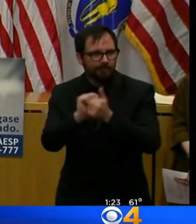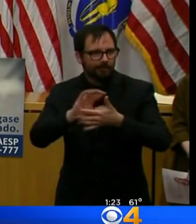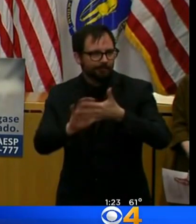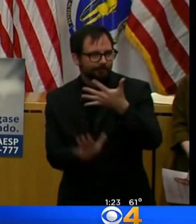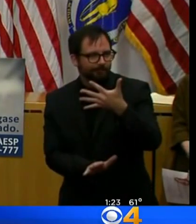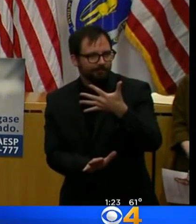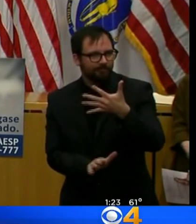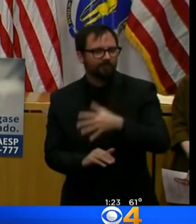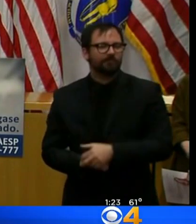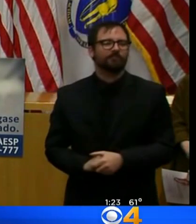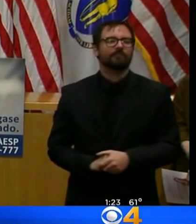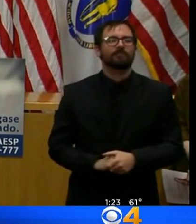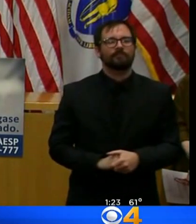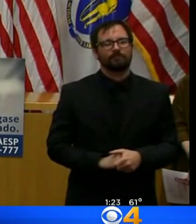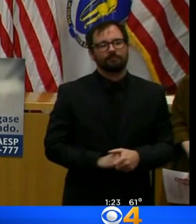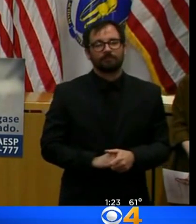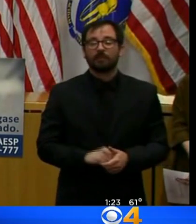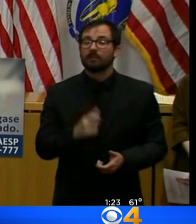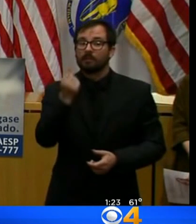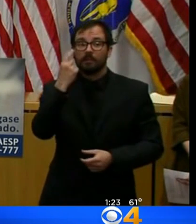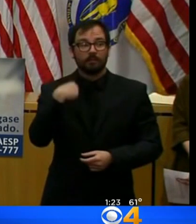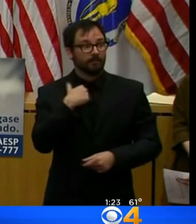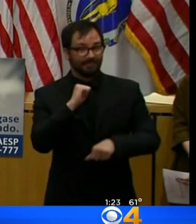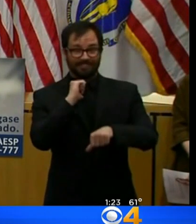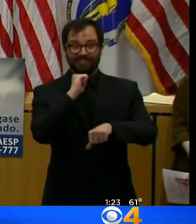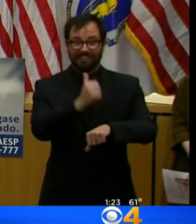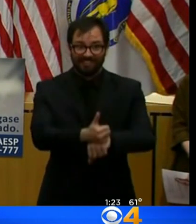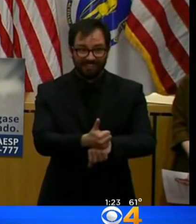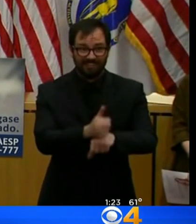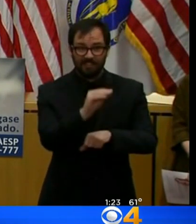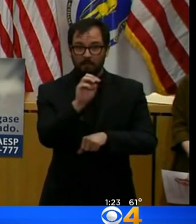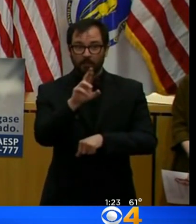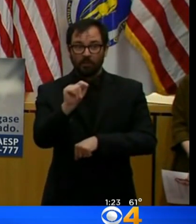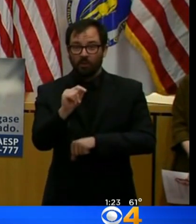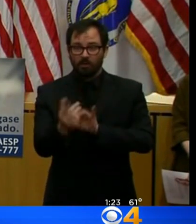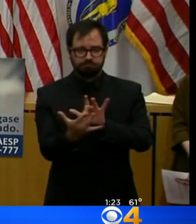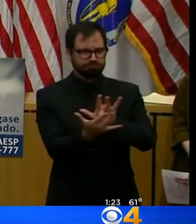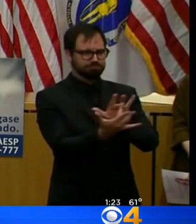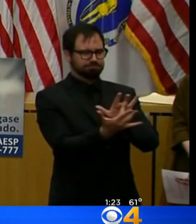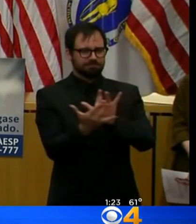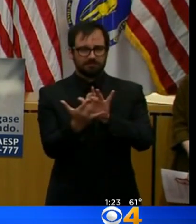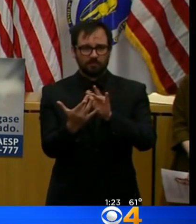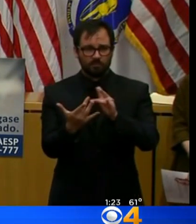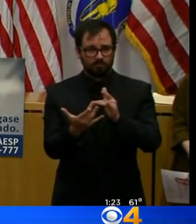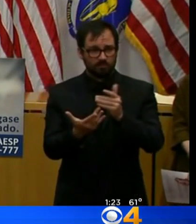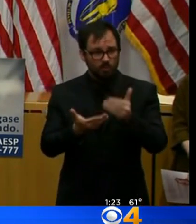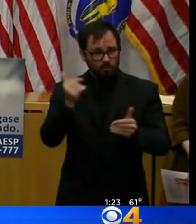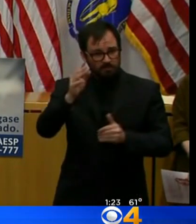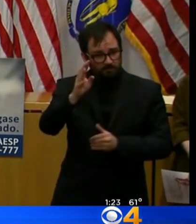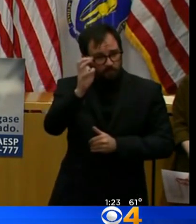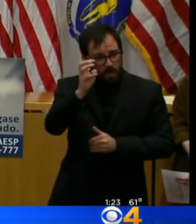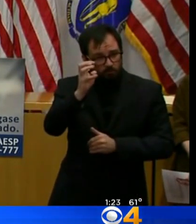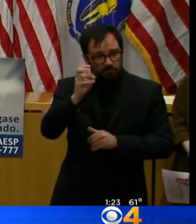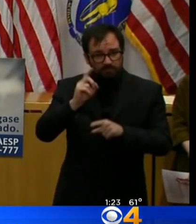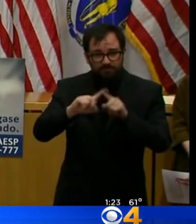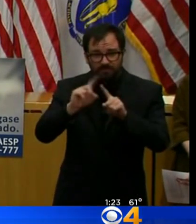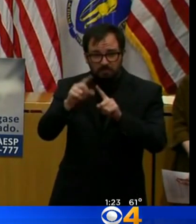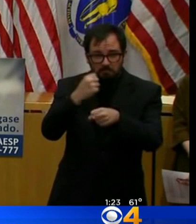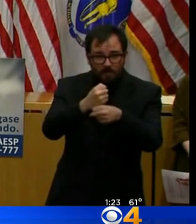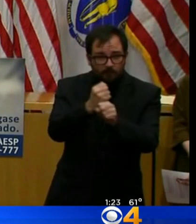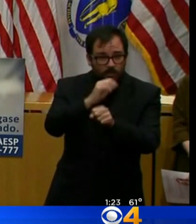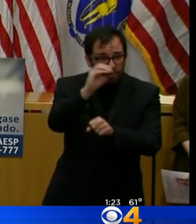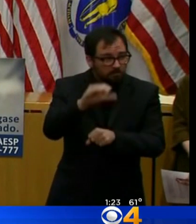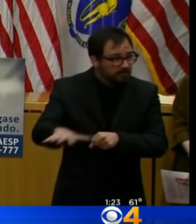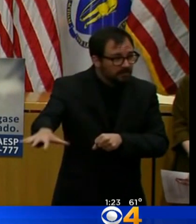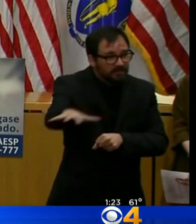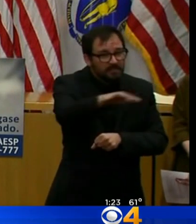manufacturers who are looking to help. 260 of these companies are from Massachusetts. This afternoon, Secretary